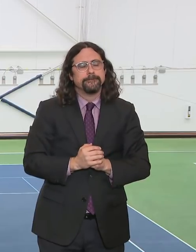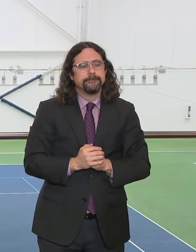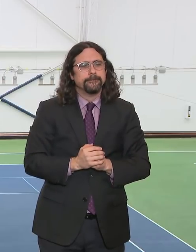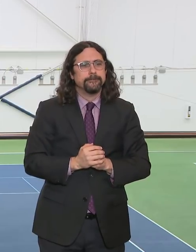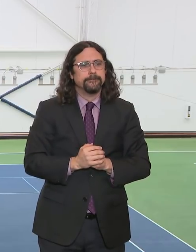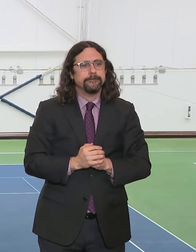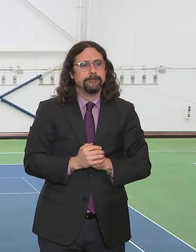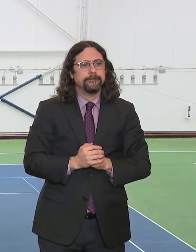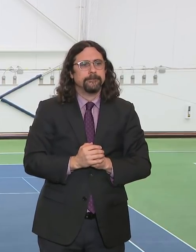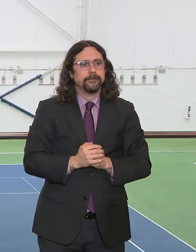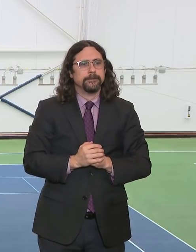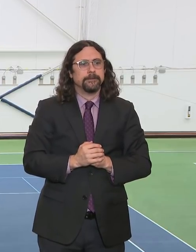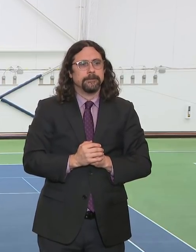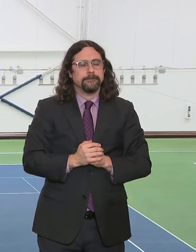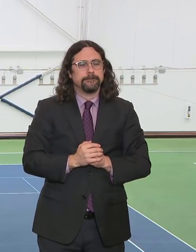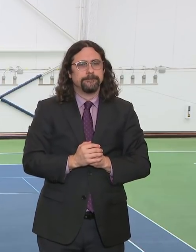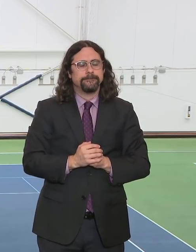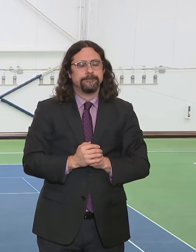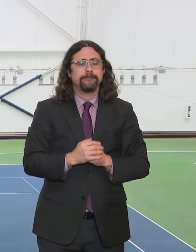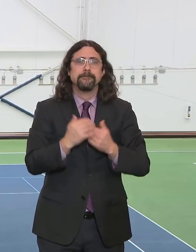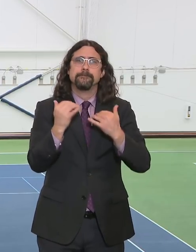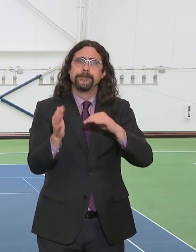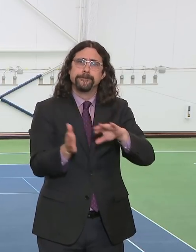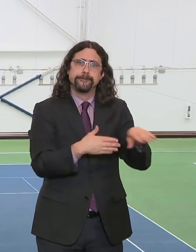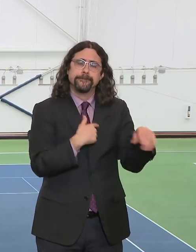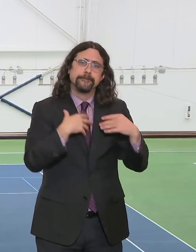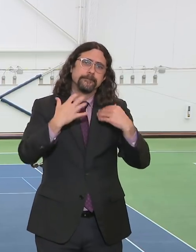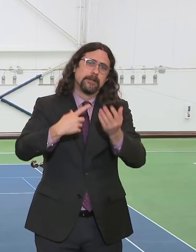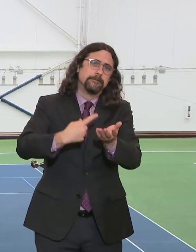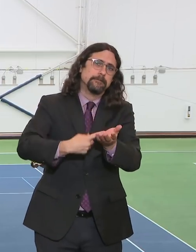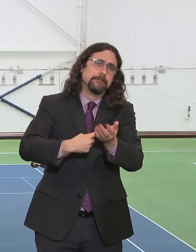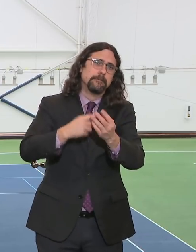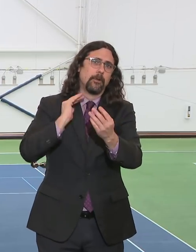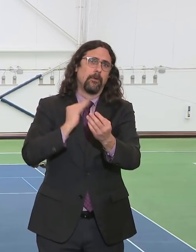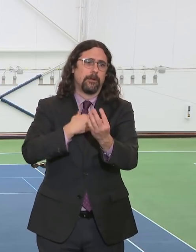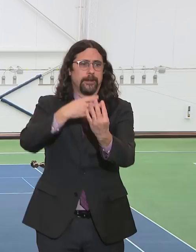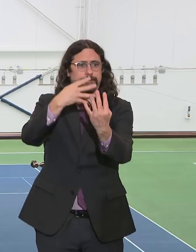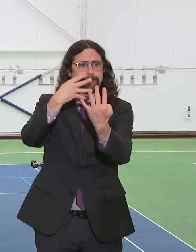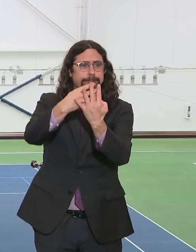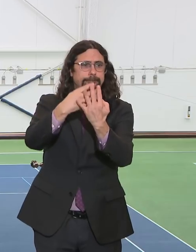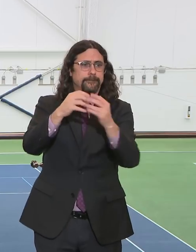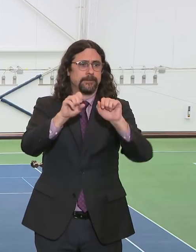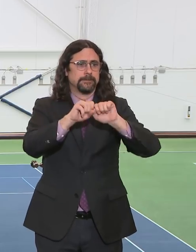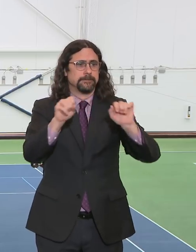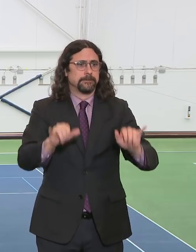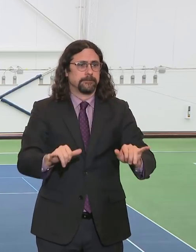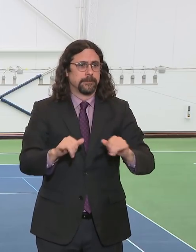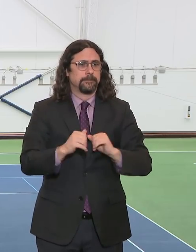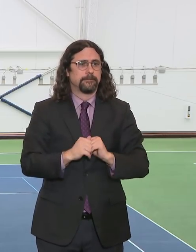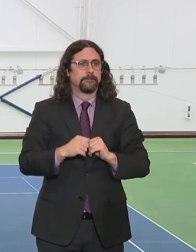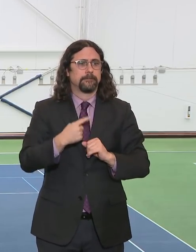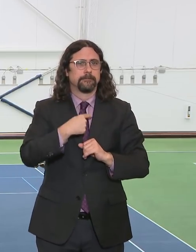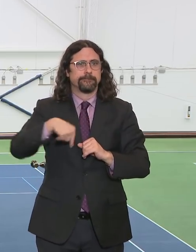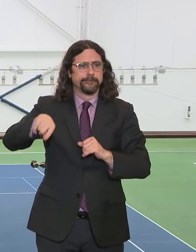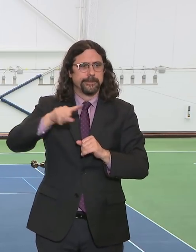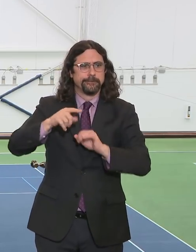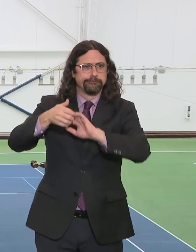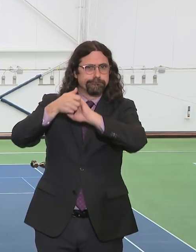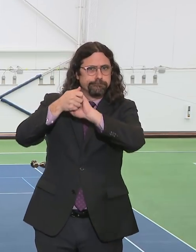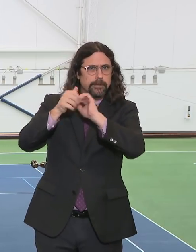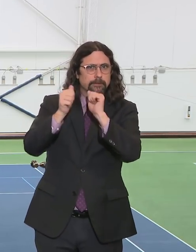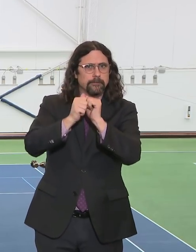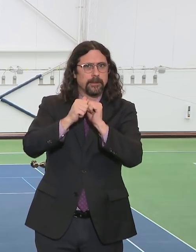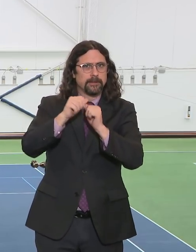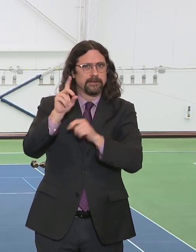directly and working with district attorneys and the state to ensure that inmates who have the kind of